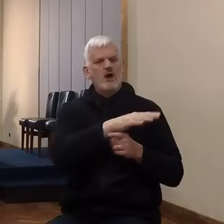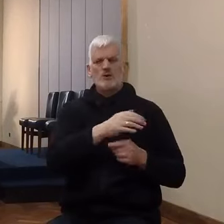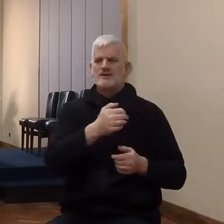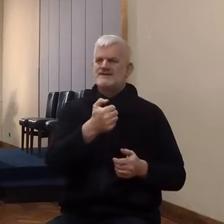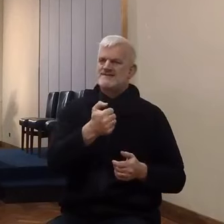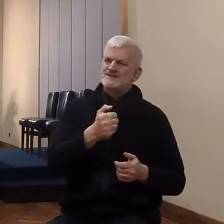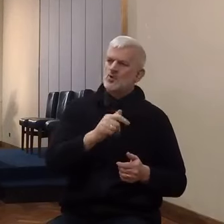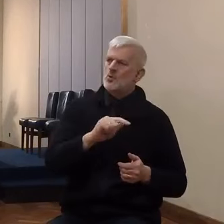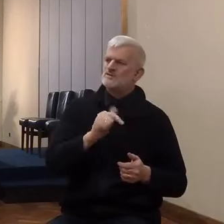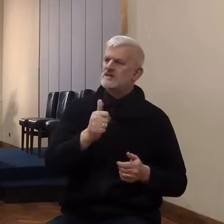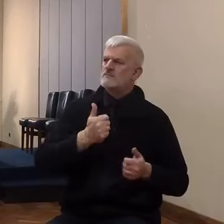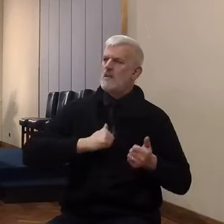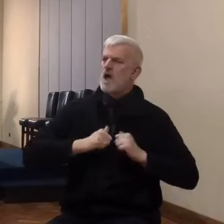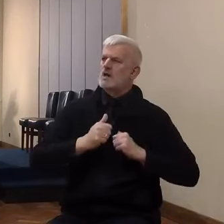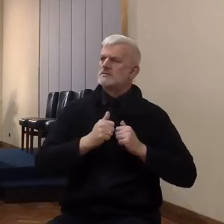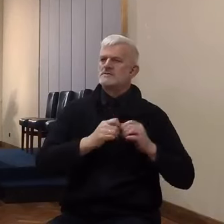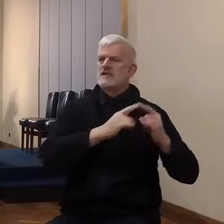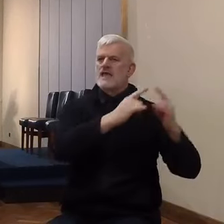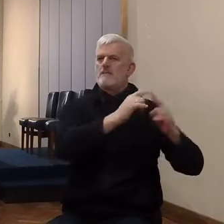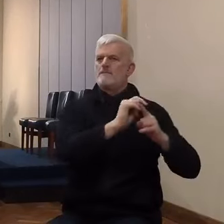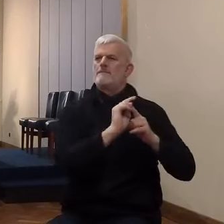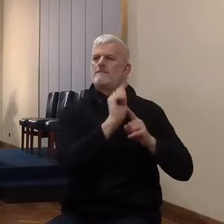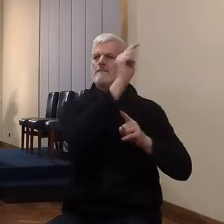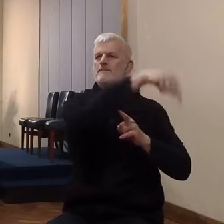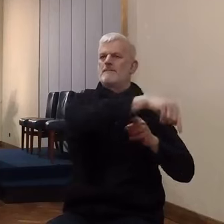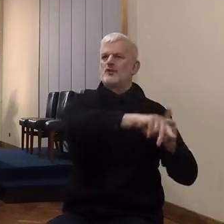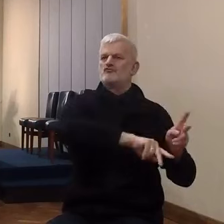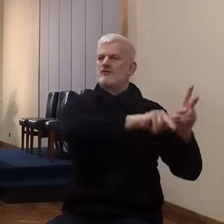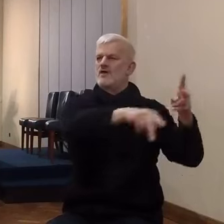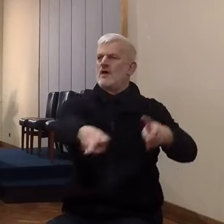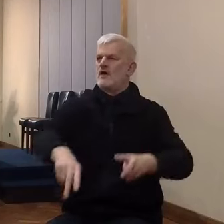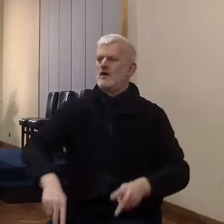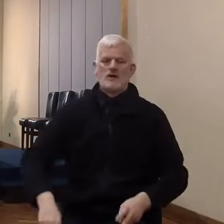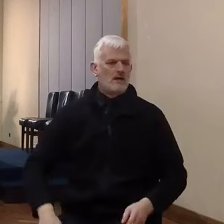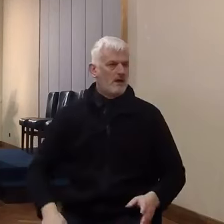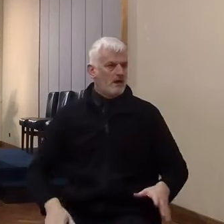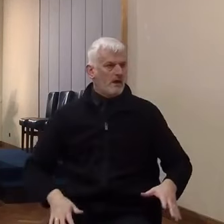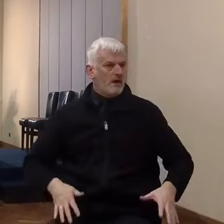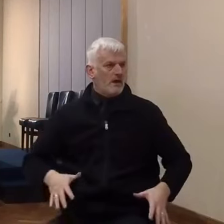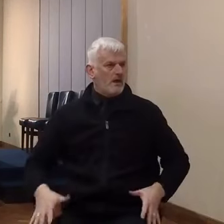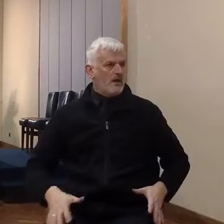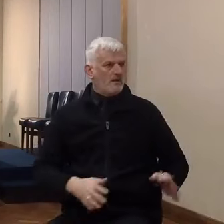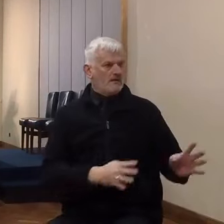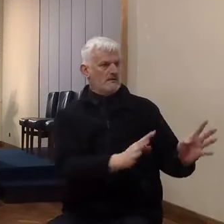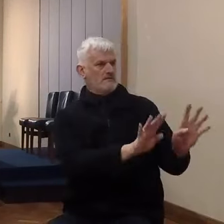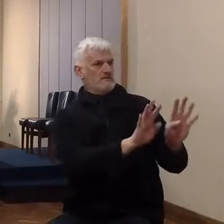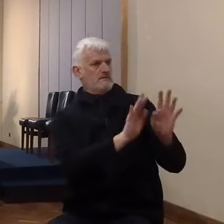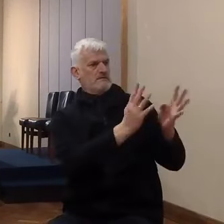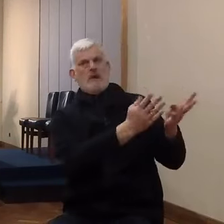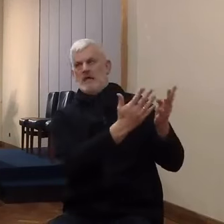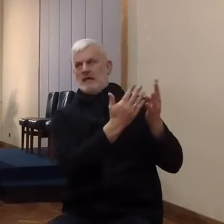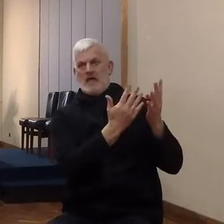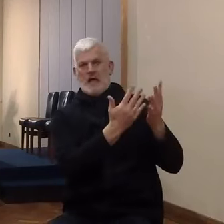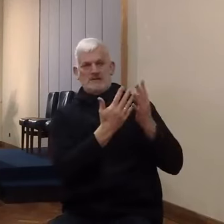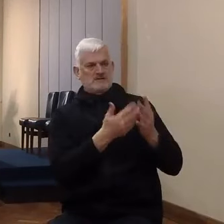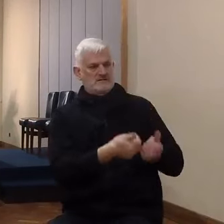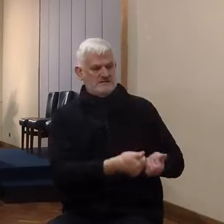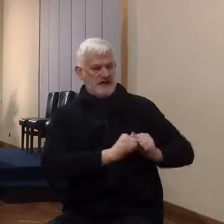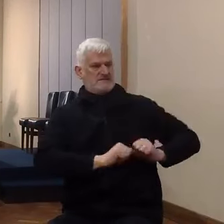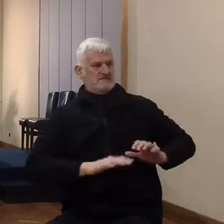area of ground on other side of the Jordan. And we're next in life. So in those circumstances, there wouldn't have been